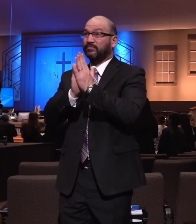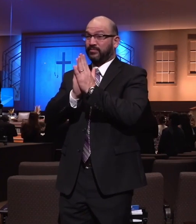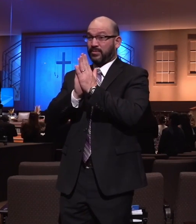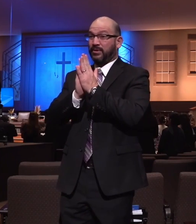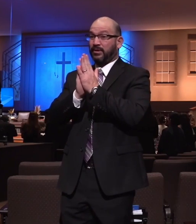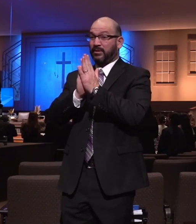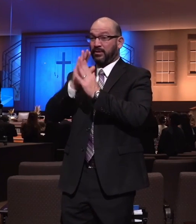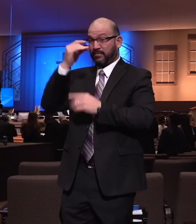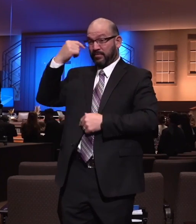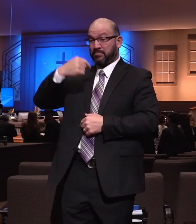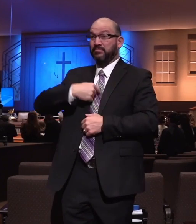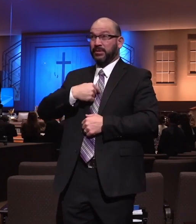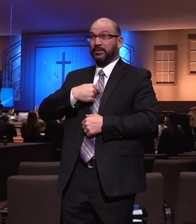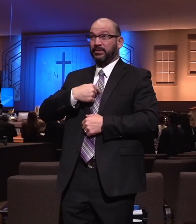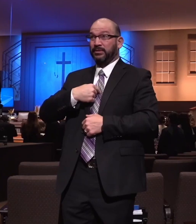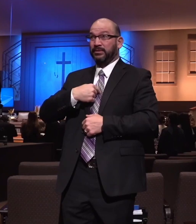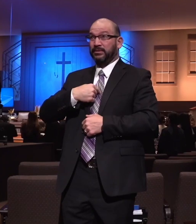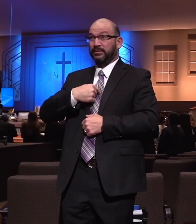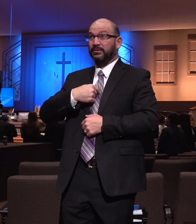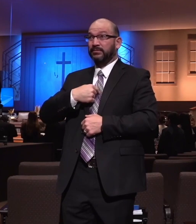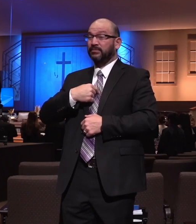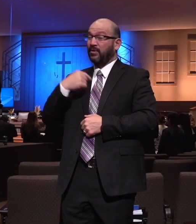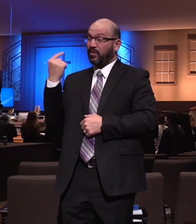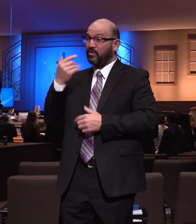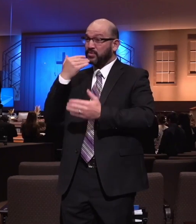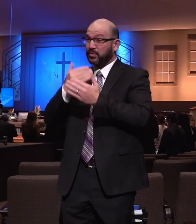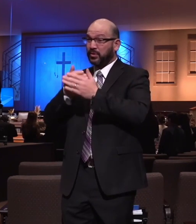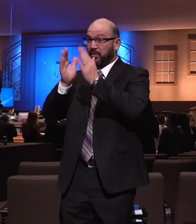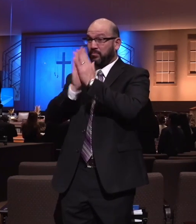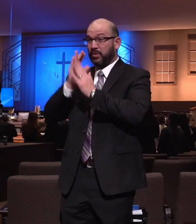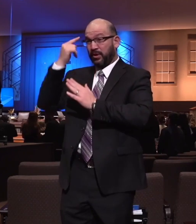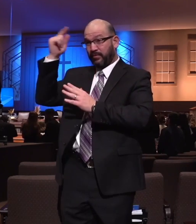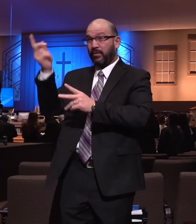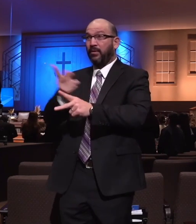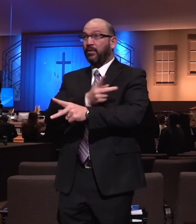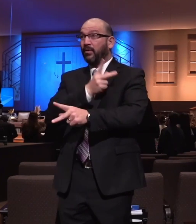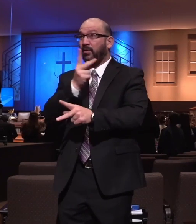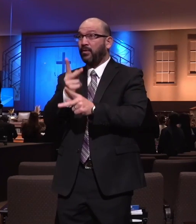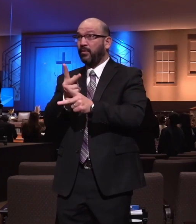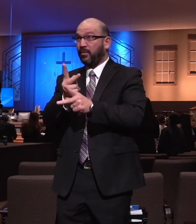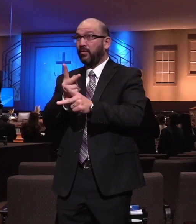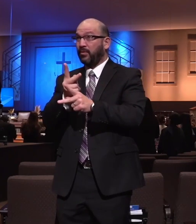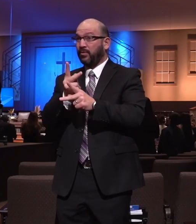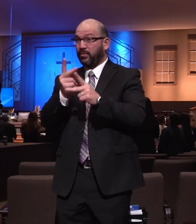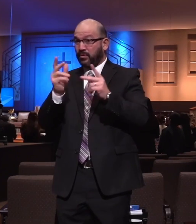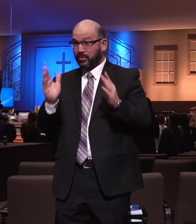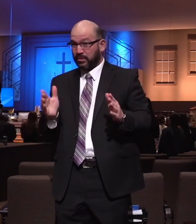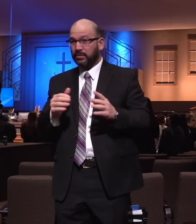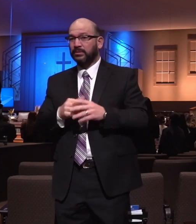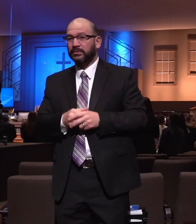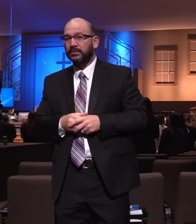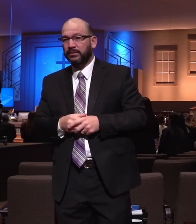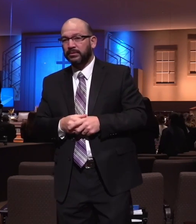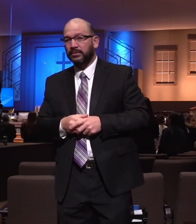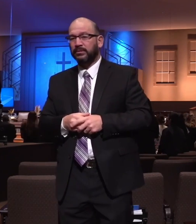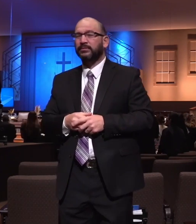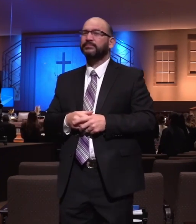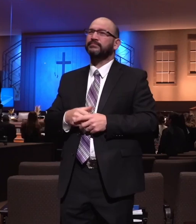Pray for pastor. I think this is Pastor Appreciation Day, I'm not sure. But I would tell you this,